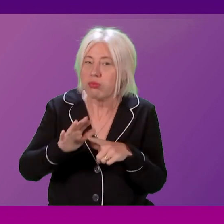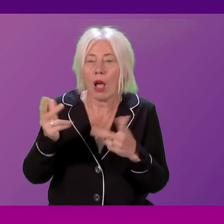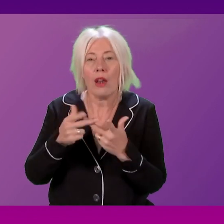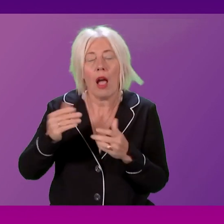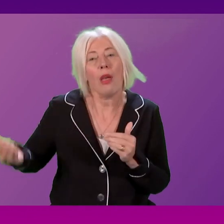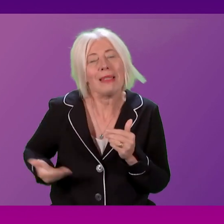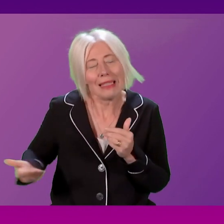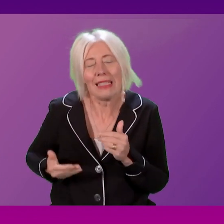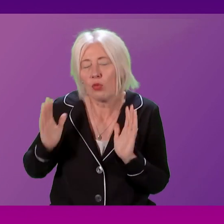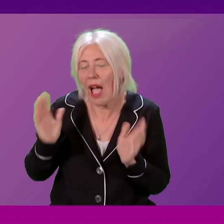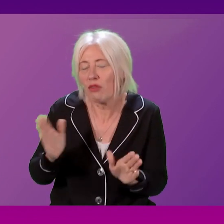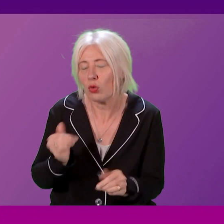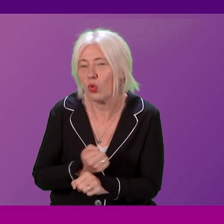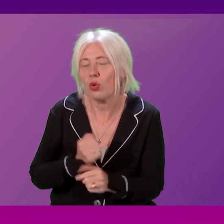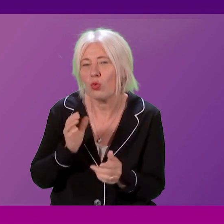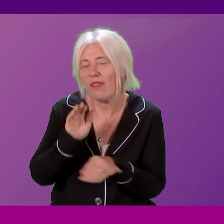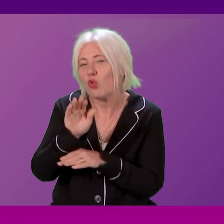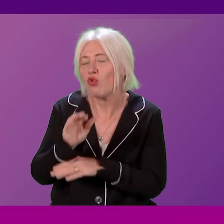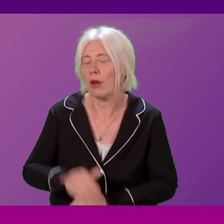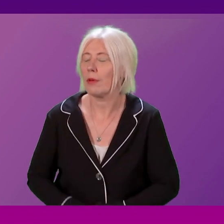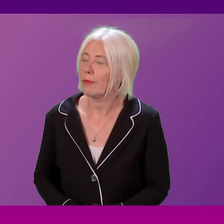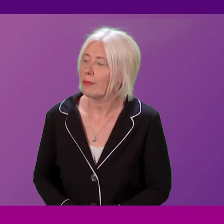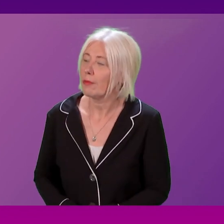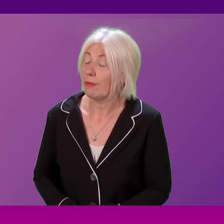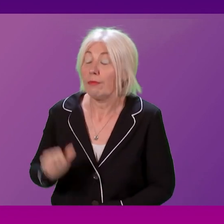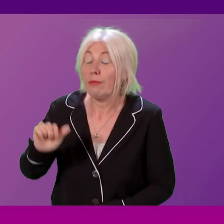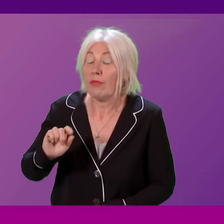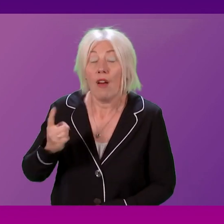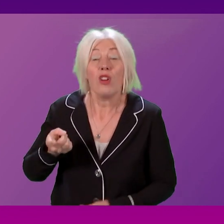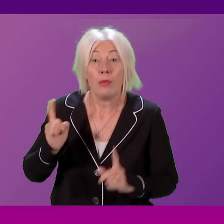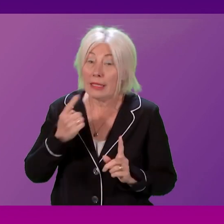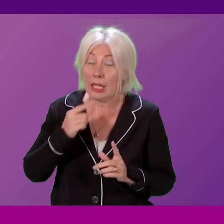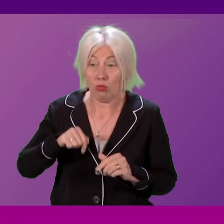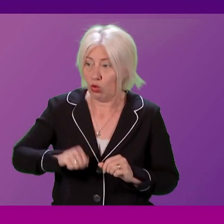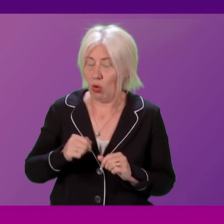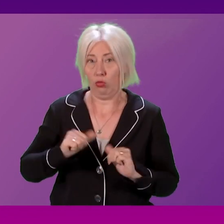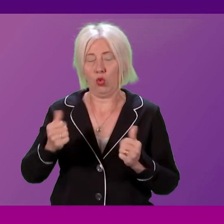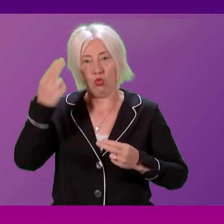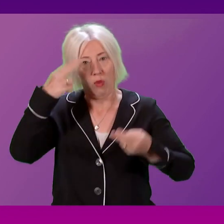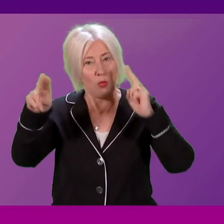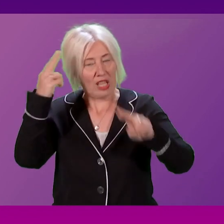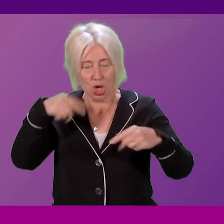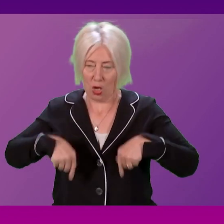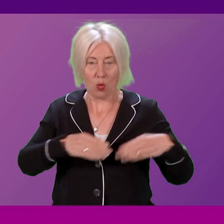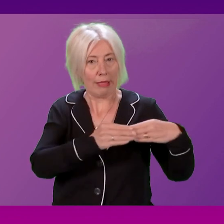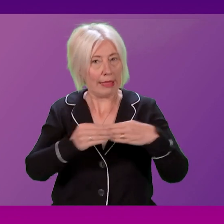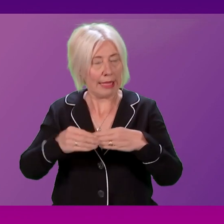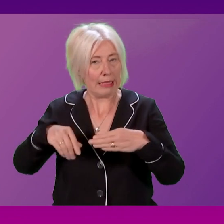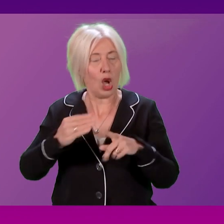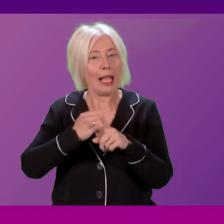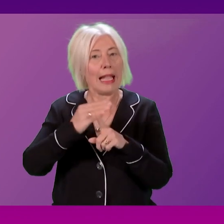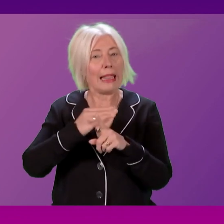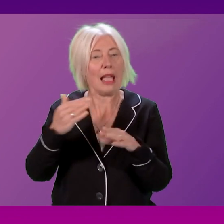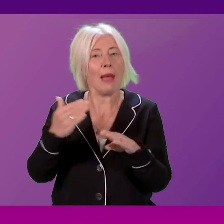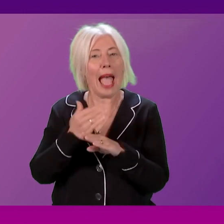Ross Greer. Thank you. As First Minister said, Scotland has a deserved international reputation as a leader on climate action, but our domestic